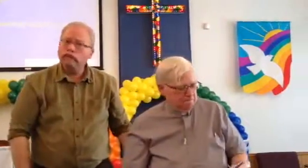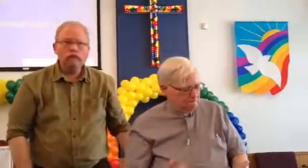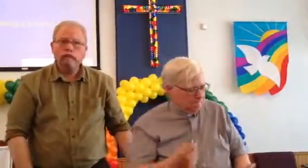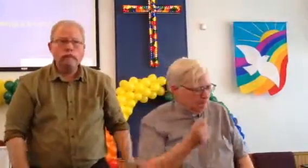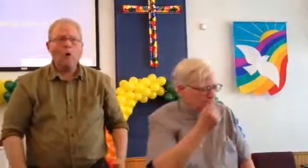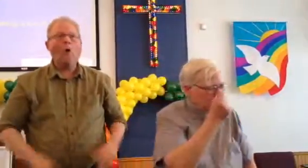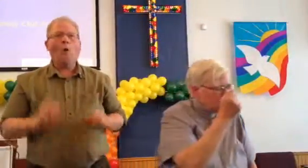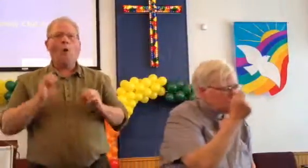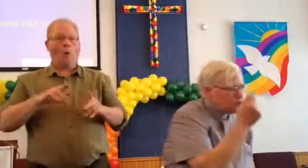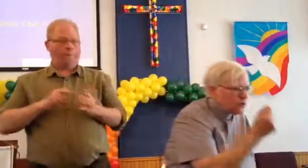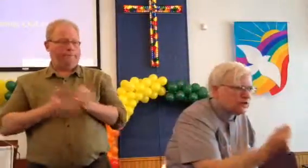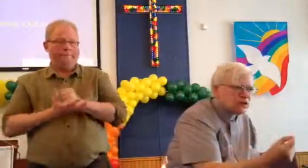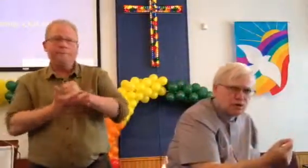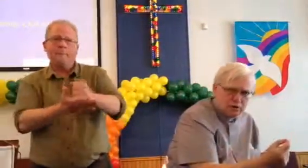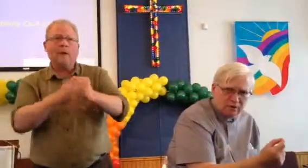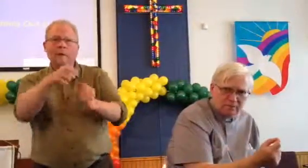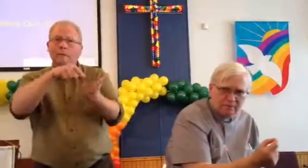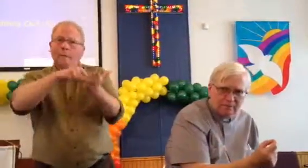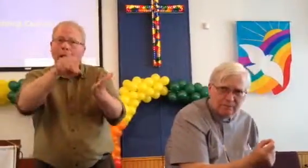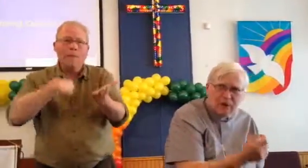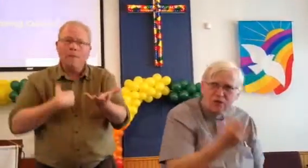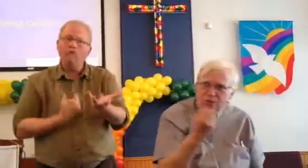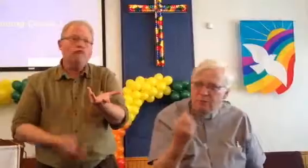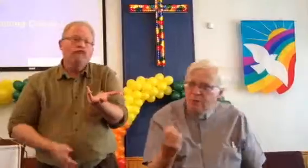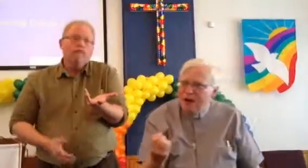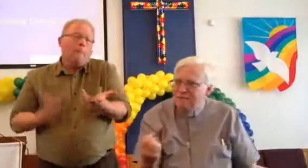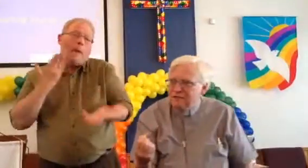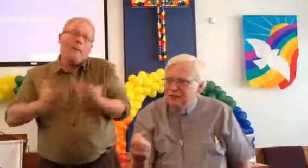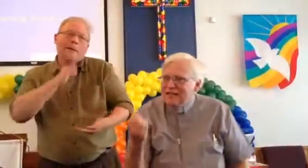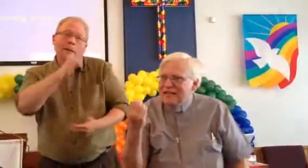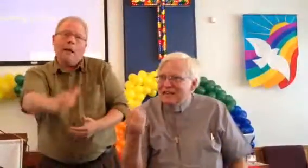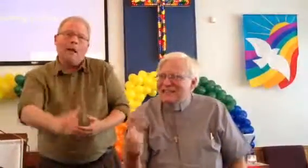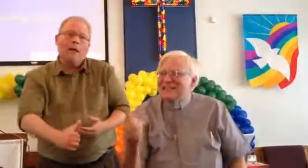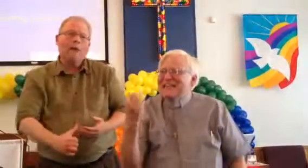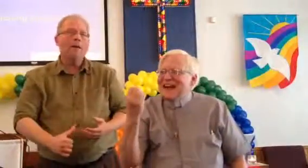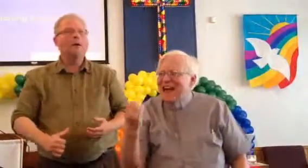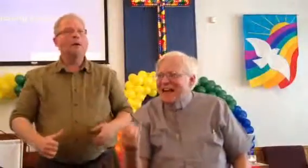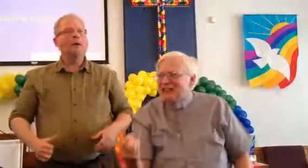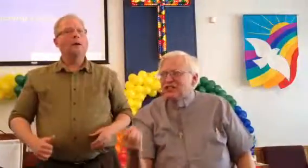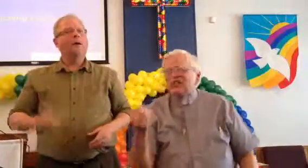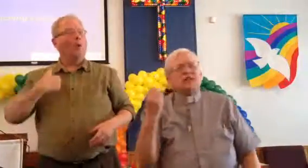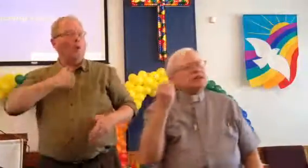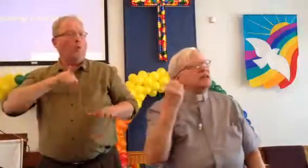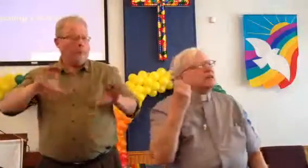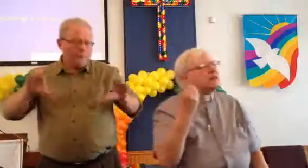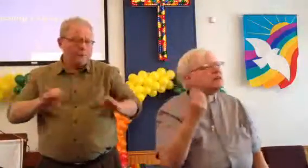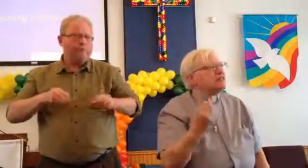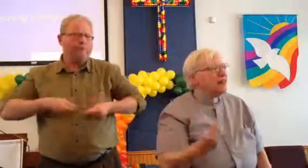the return, the profit, is in the action itself.